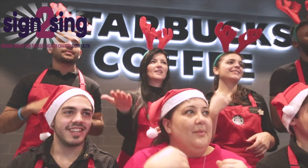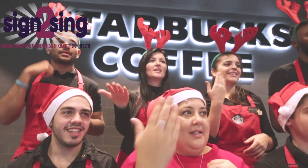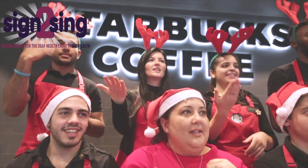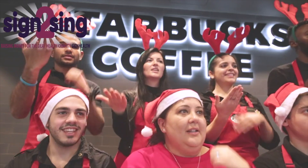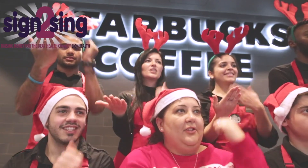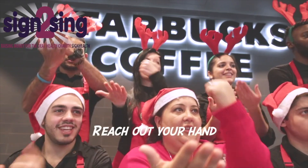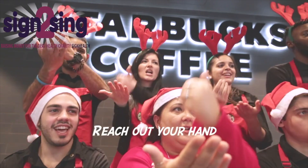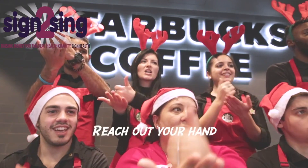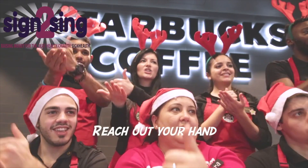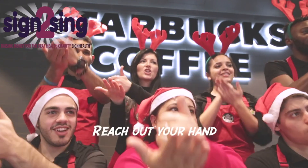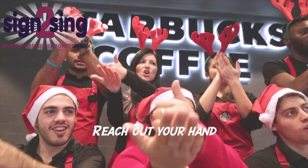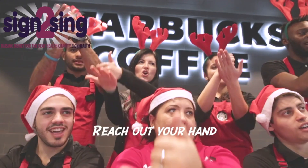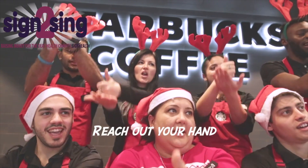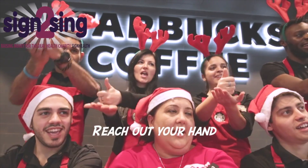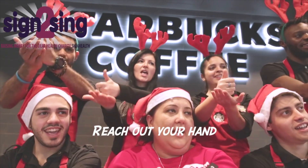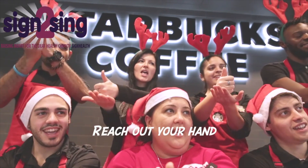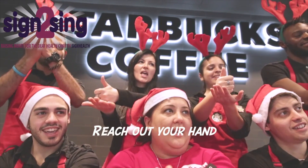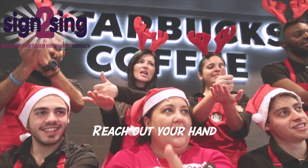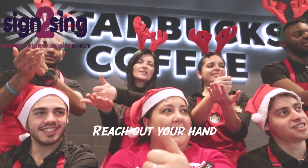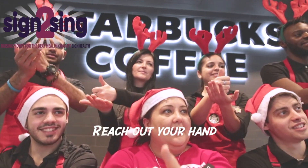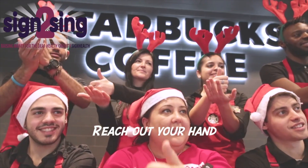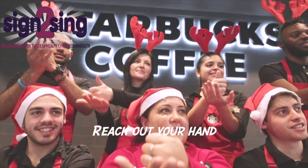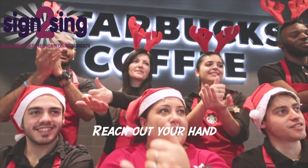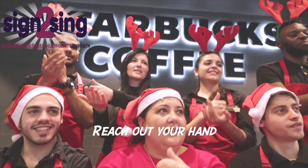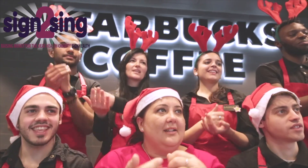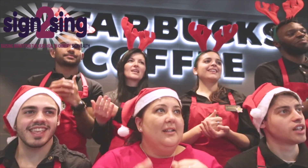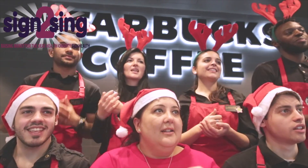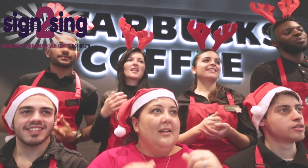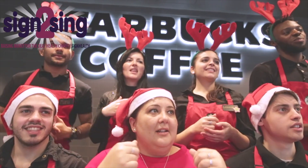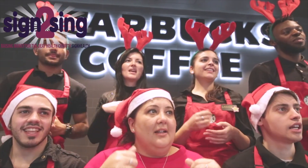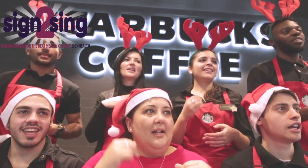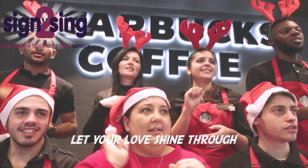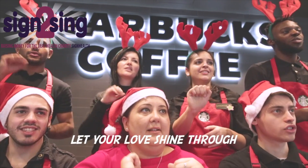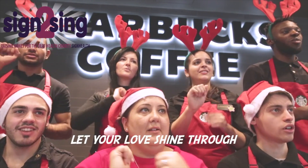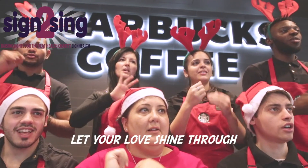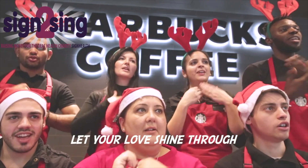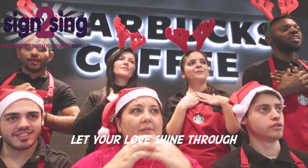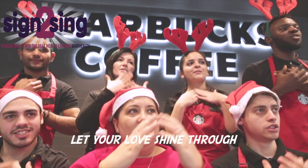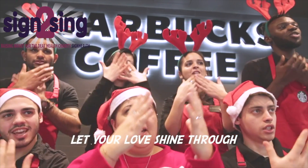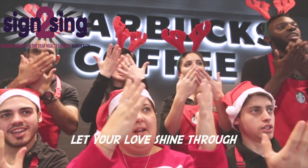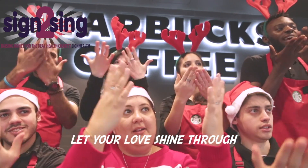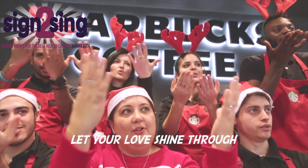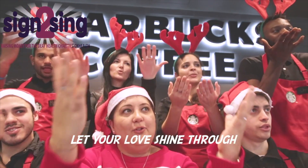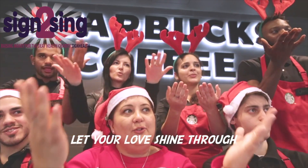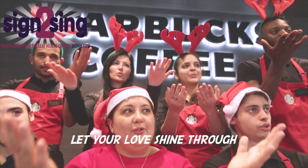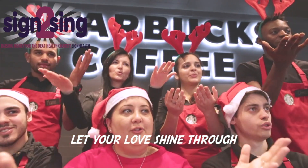Reach out your hand Let your love shine through